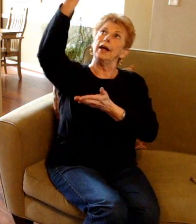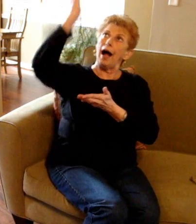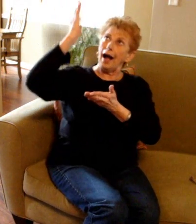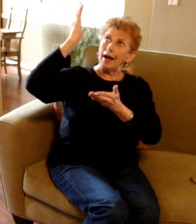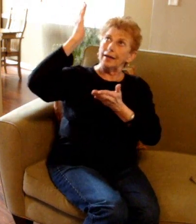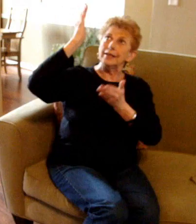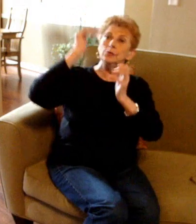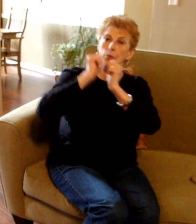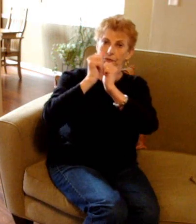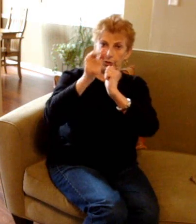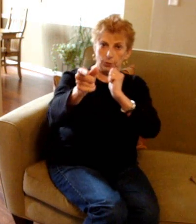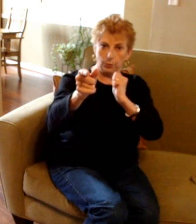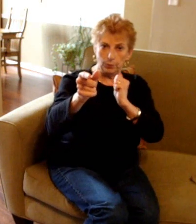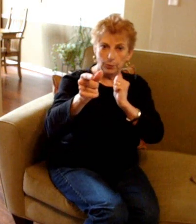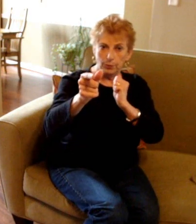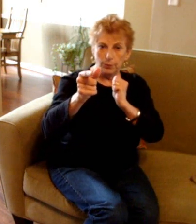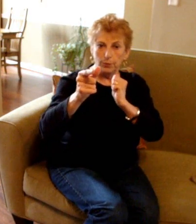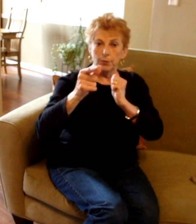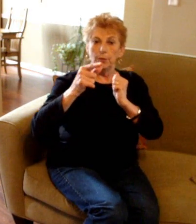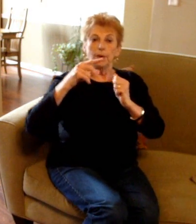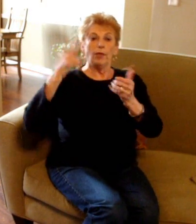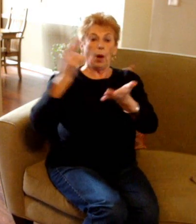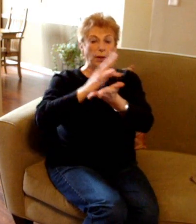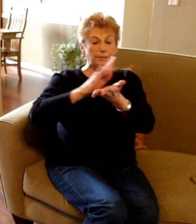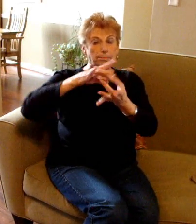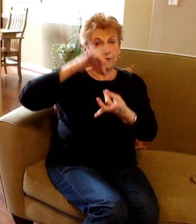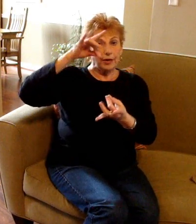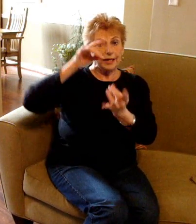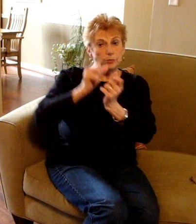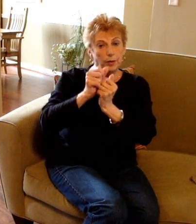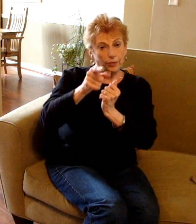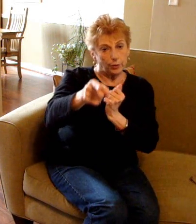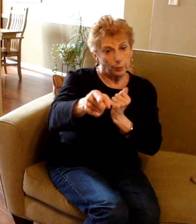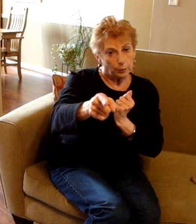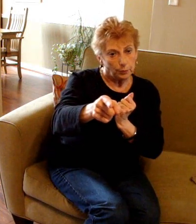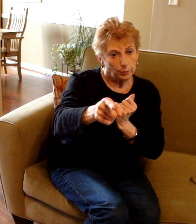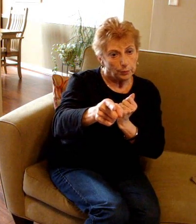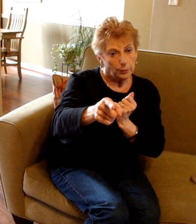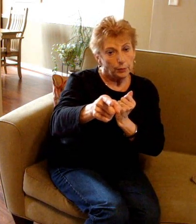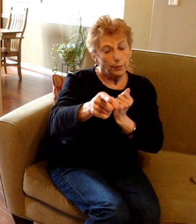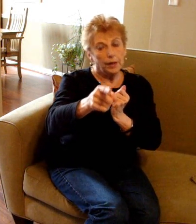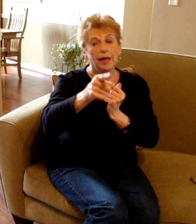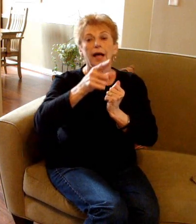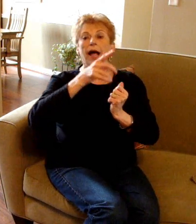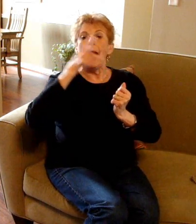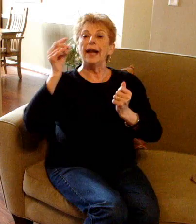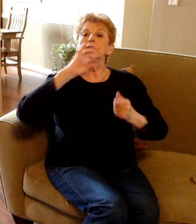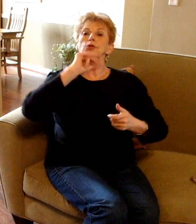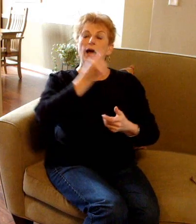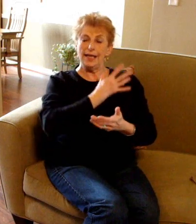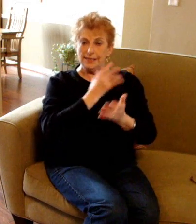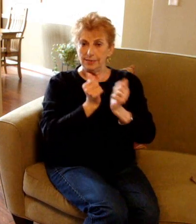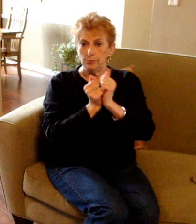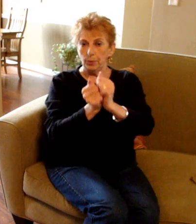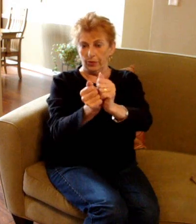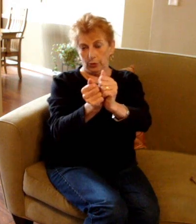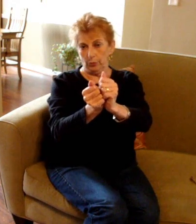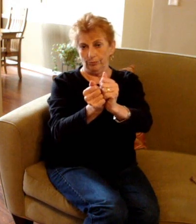God is with you. The Holy Spirit is with you. And His grace is with you.